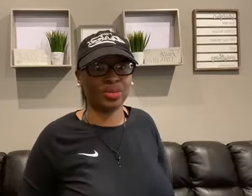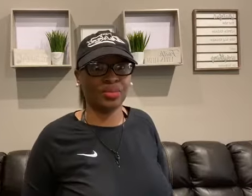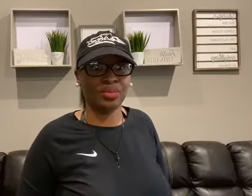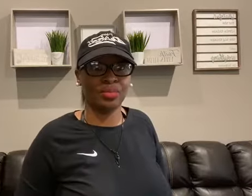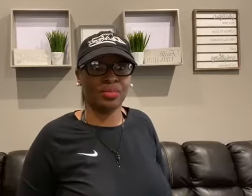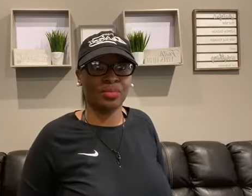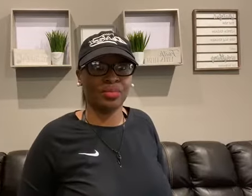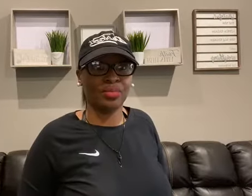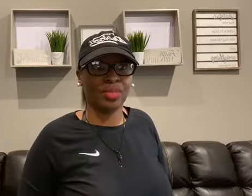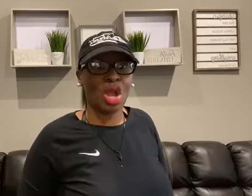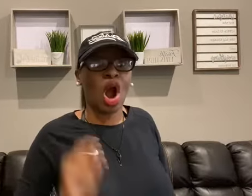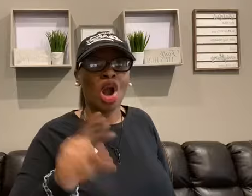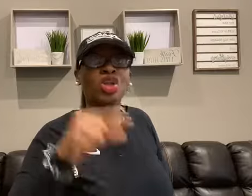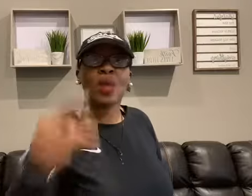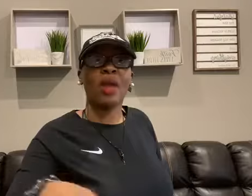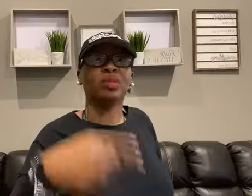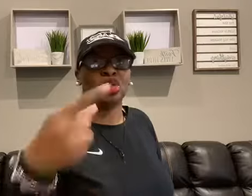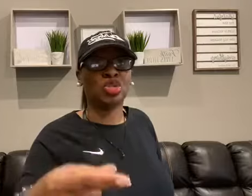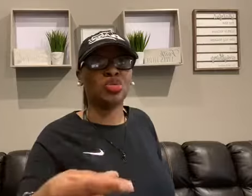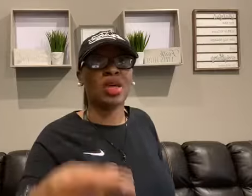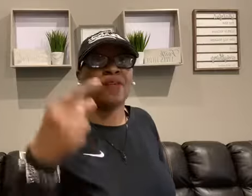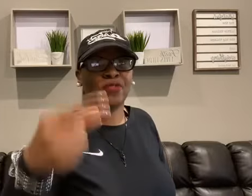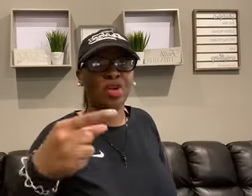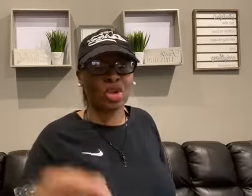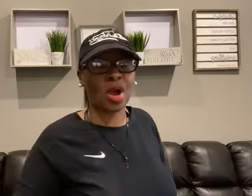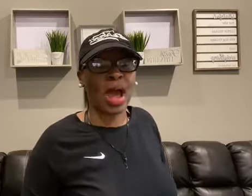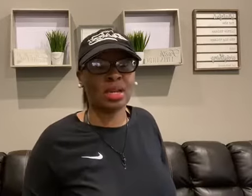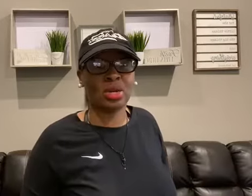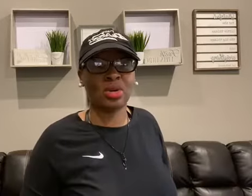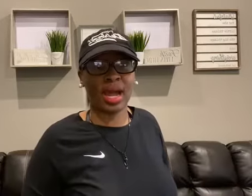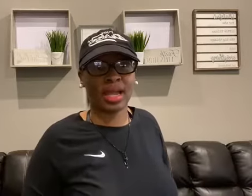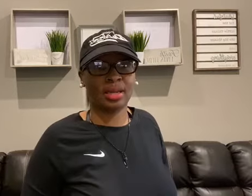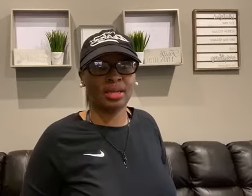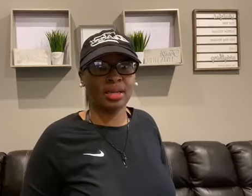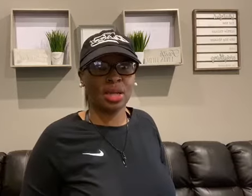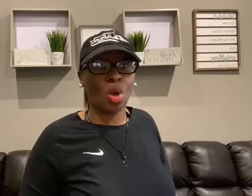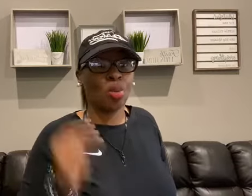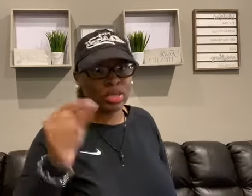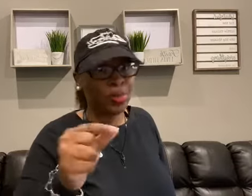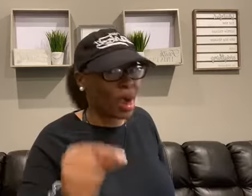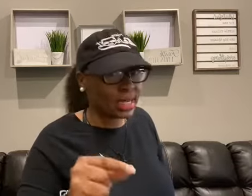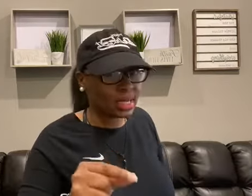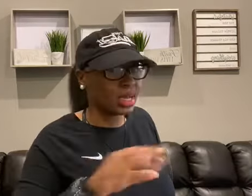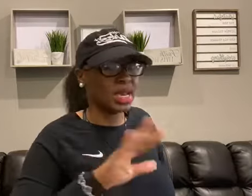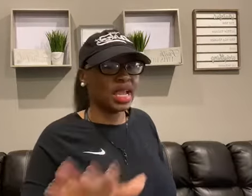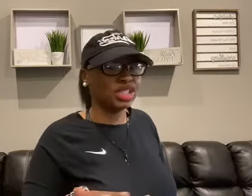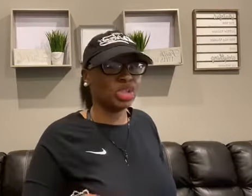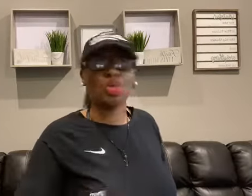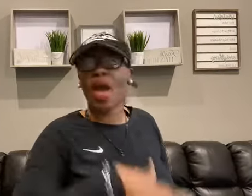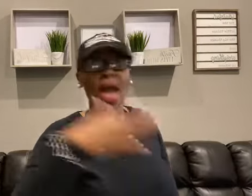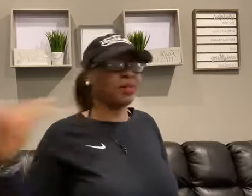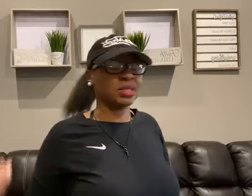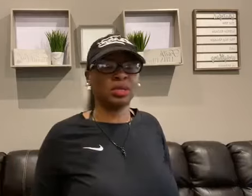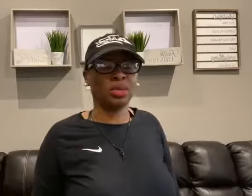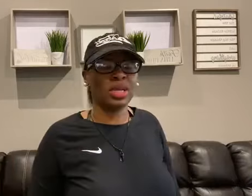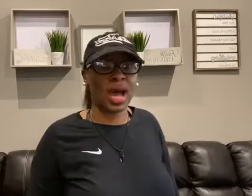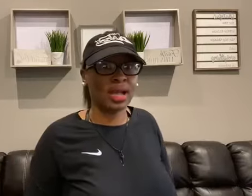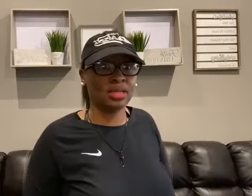you. Are you able to do that for your ideal client? Was pricing an issue? Absolutely not.